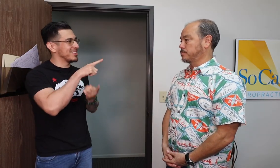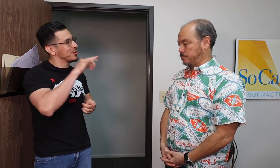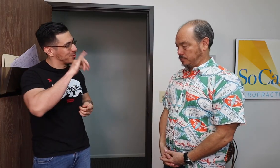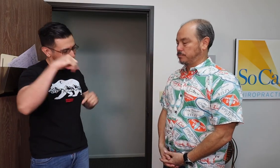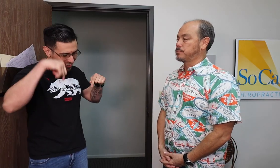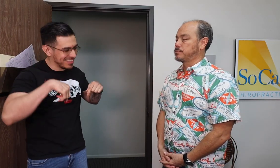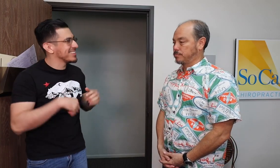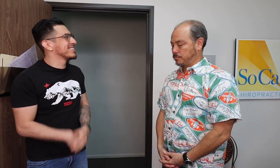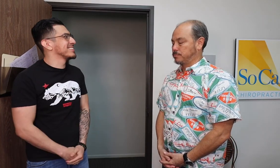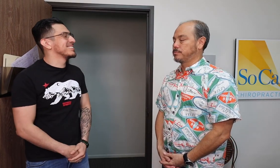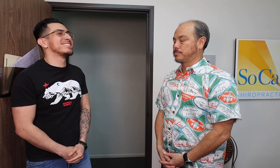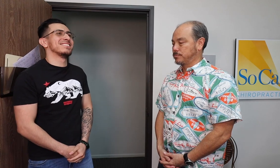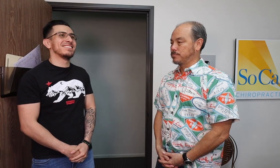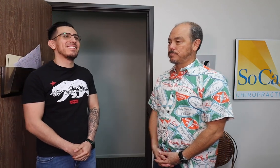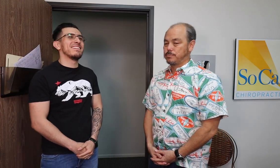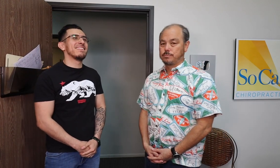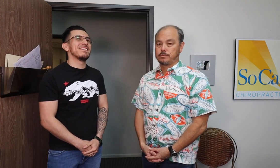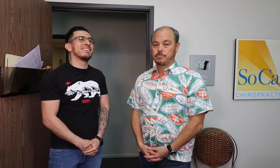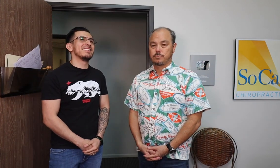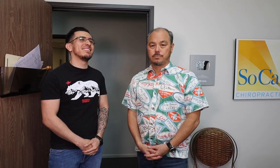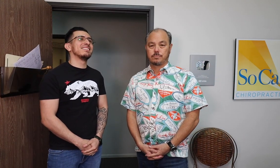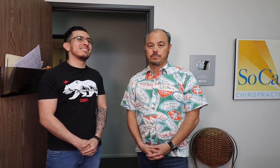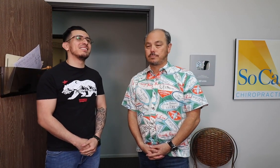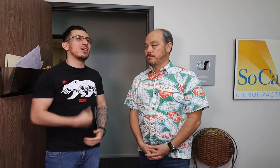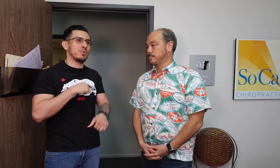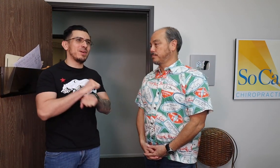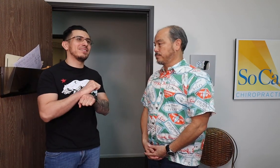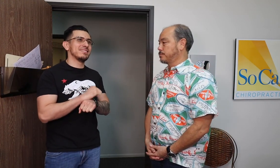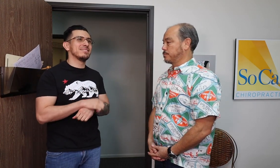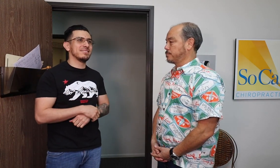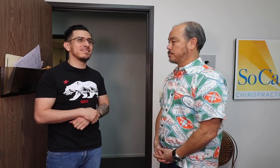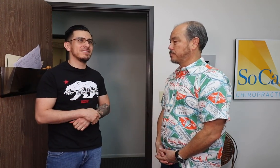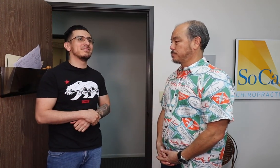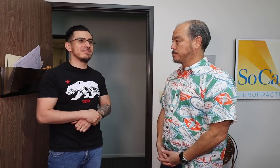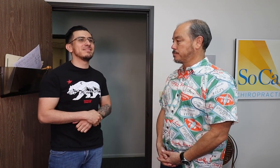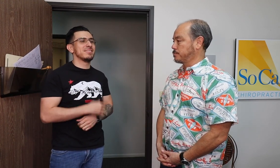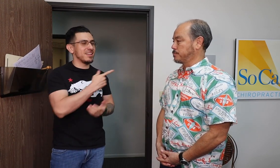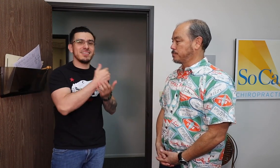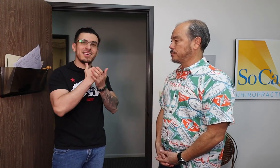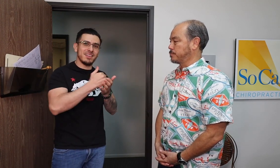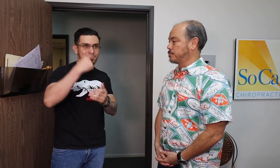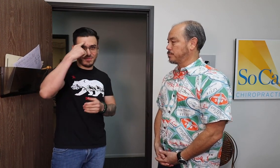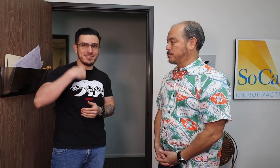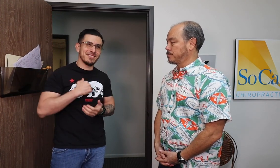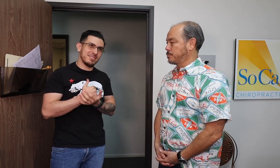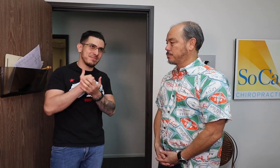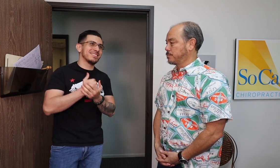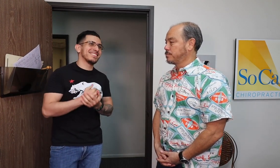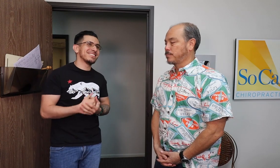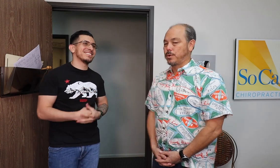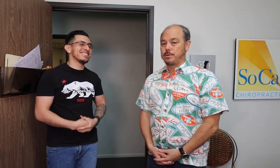Hey, he's in a one foot to help you. How much? How do you do better? Yeah. Good.